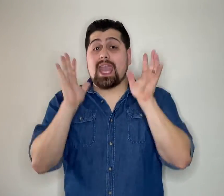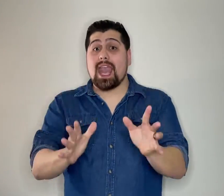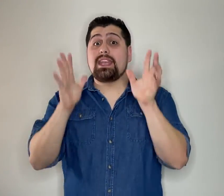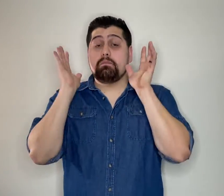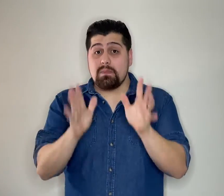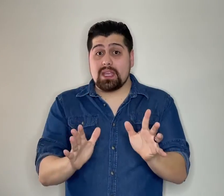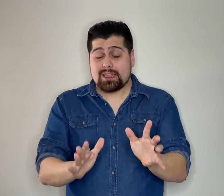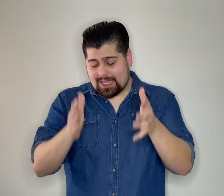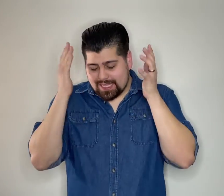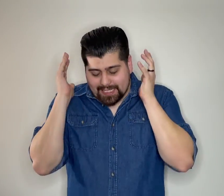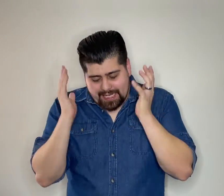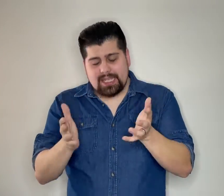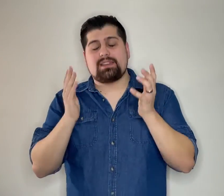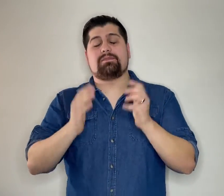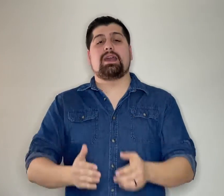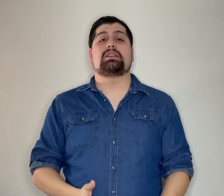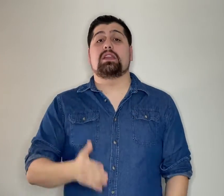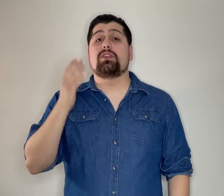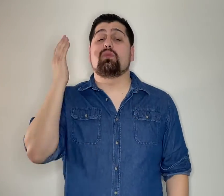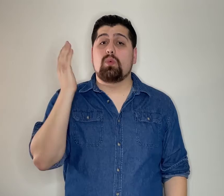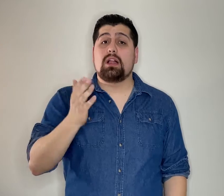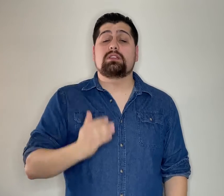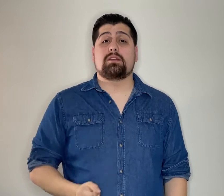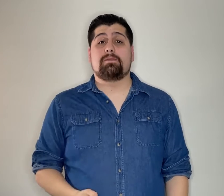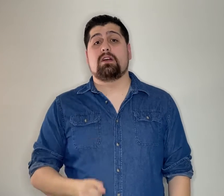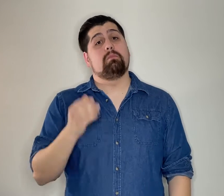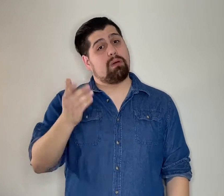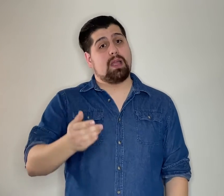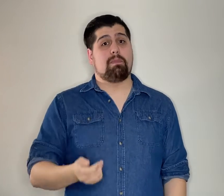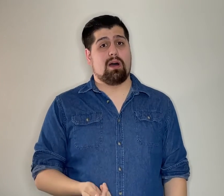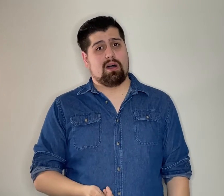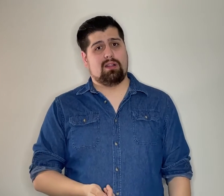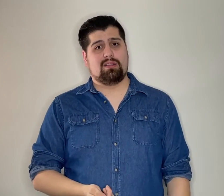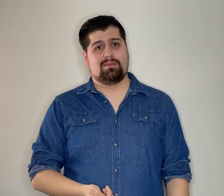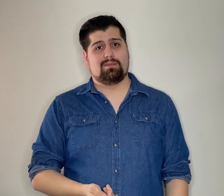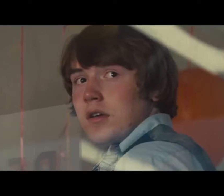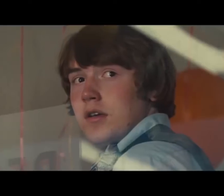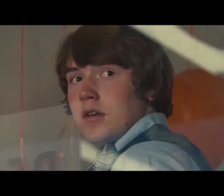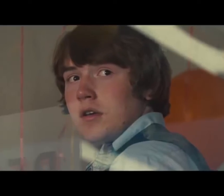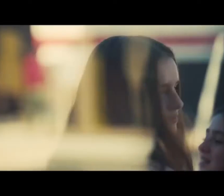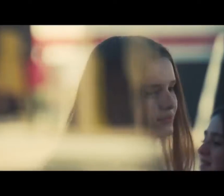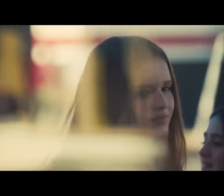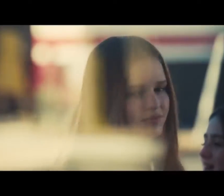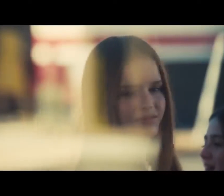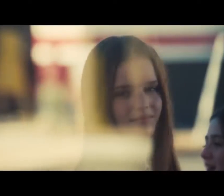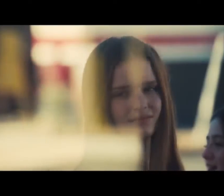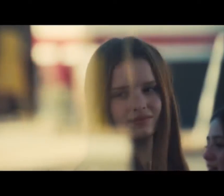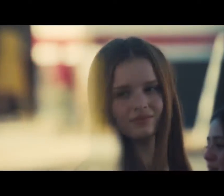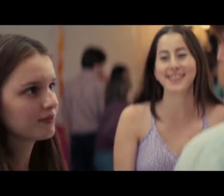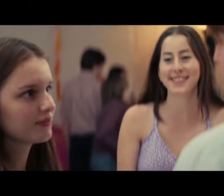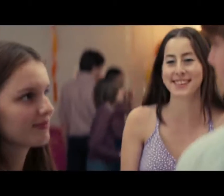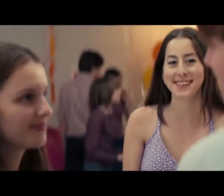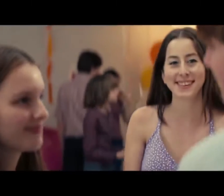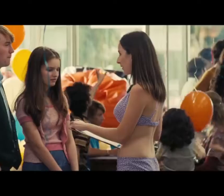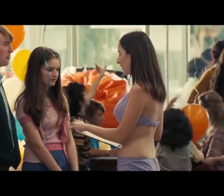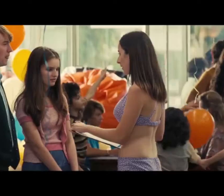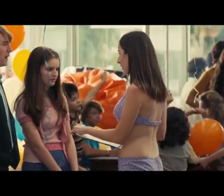can admit that this is in fact another well done film by Paul For the film, we follow Gary, played by Cooper